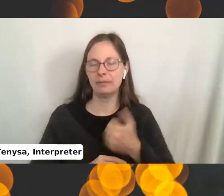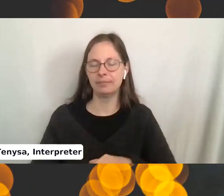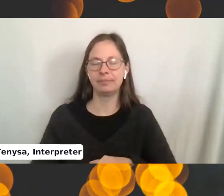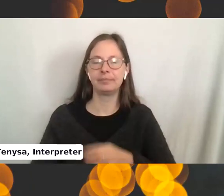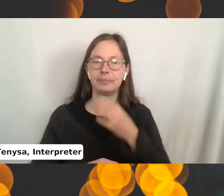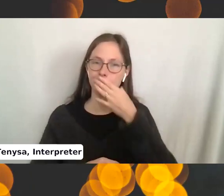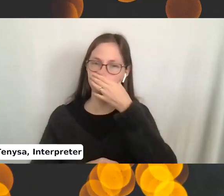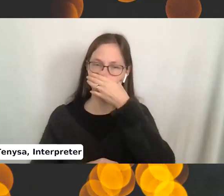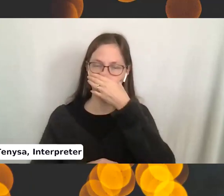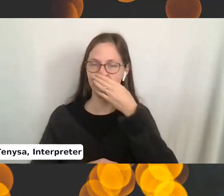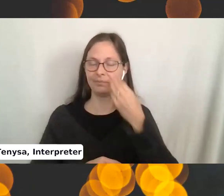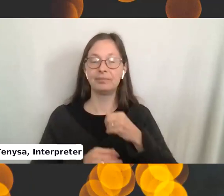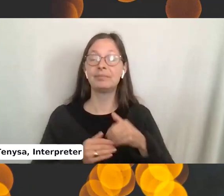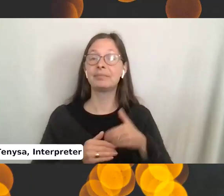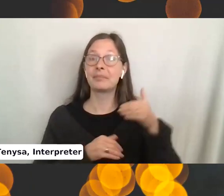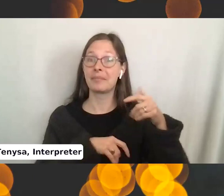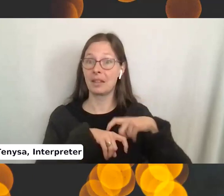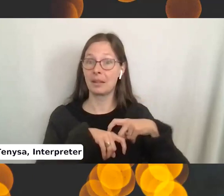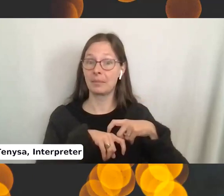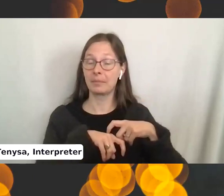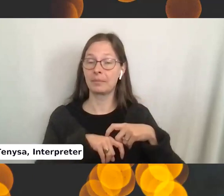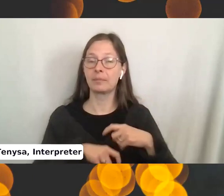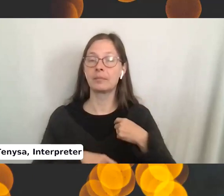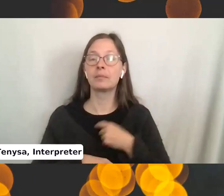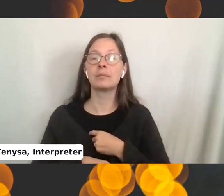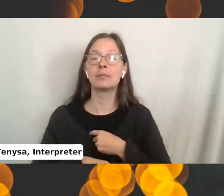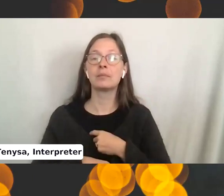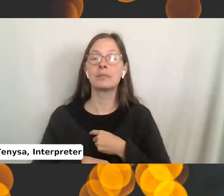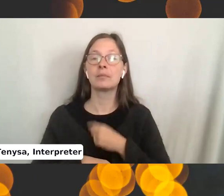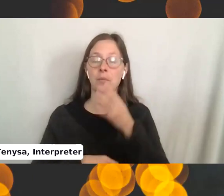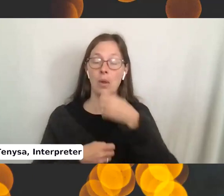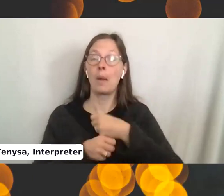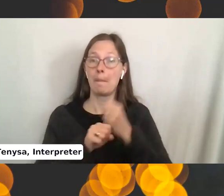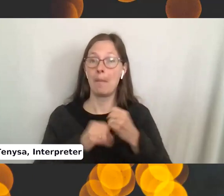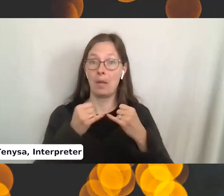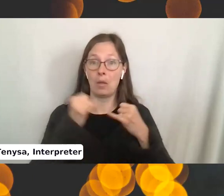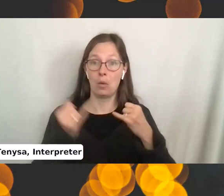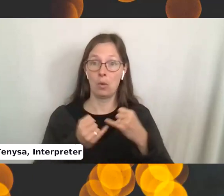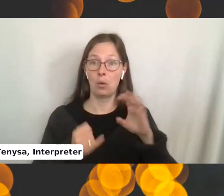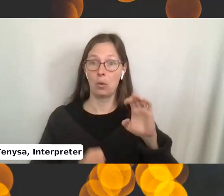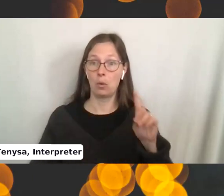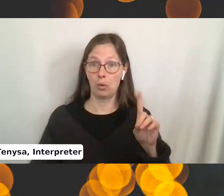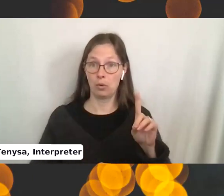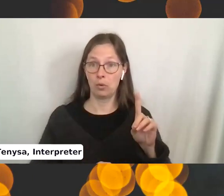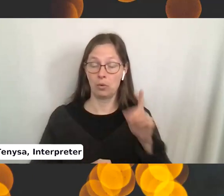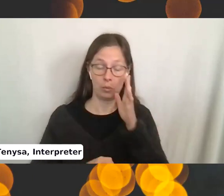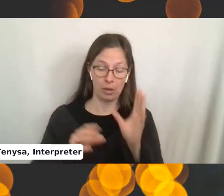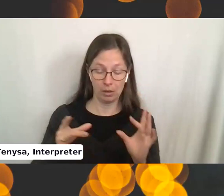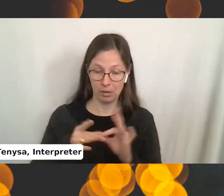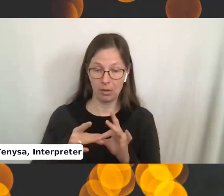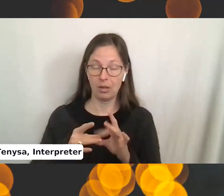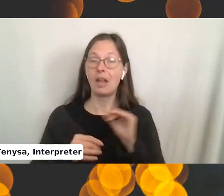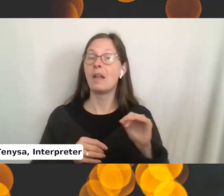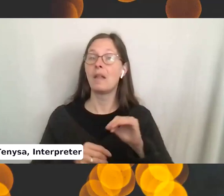And, uh, next time we're going to, we're going to make the cord. We're going to attach it. We're going to attach the button.